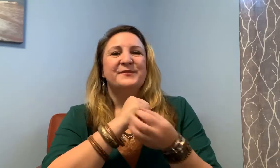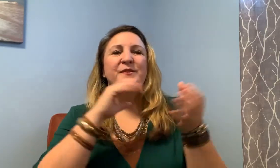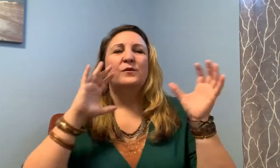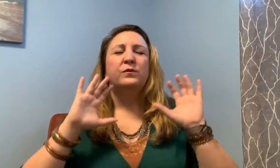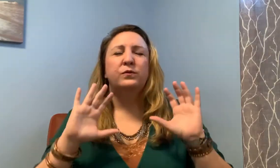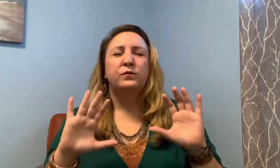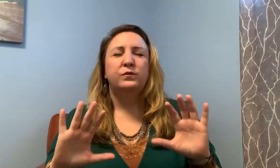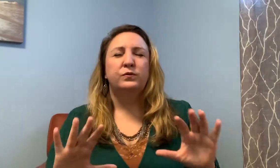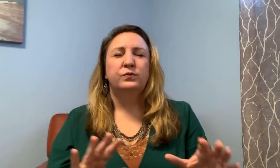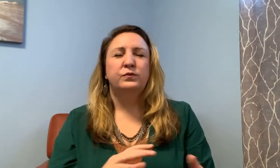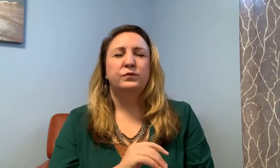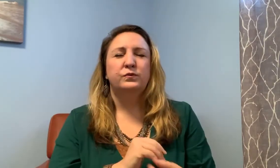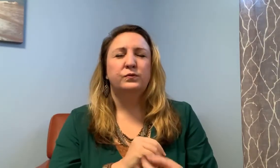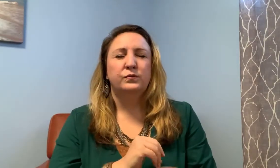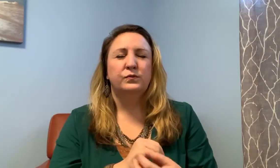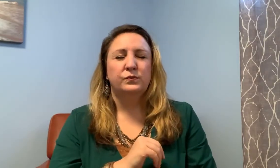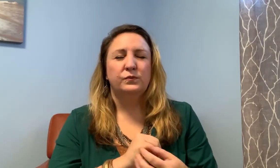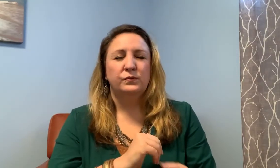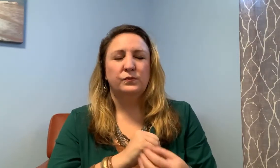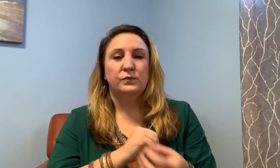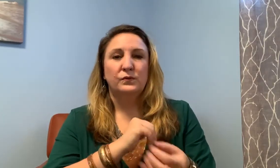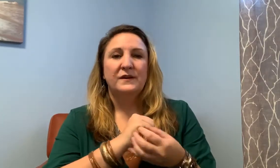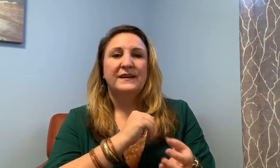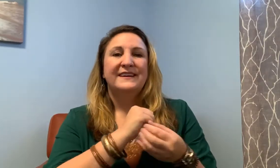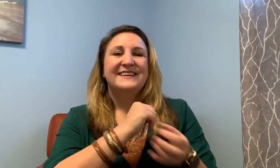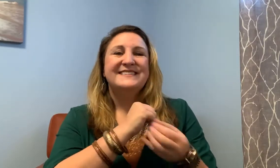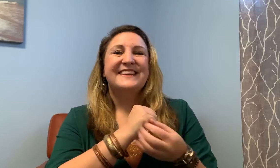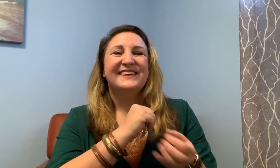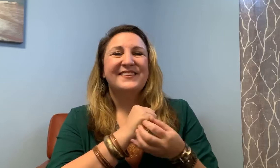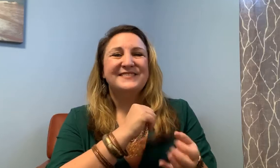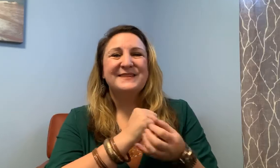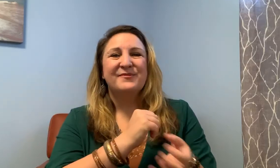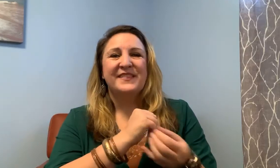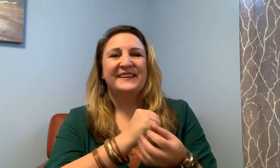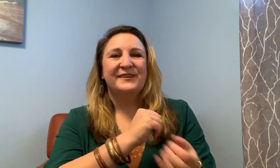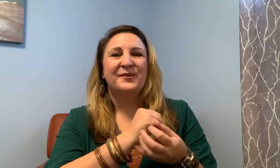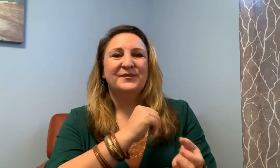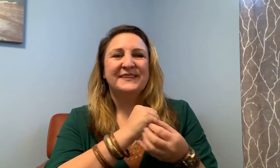take another deep breath in and hold it